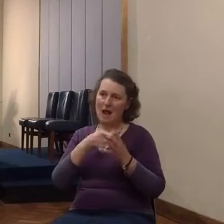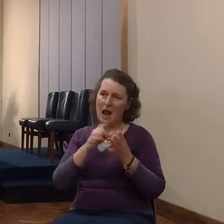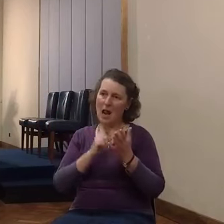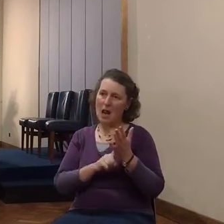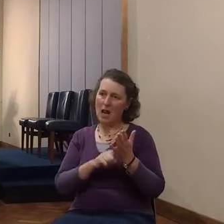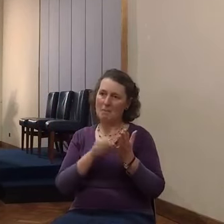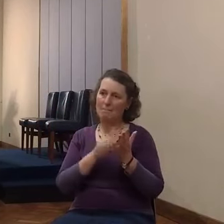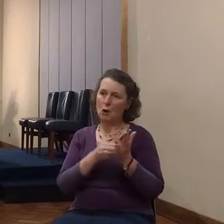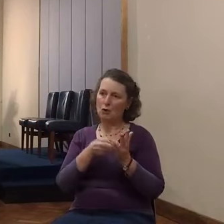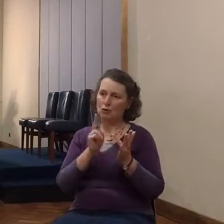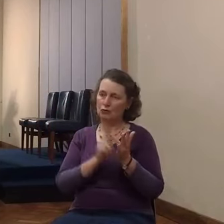Israel,